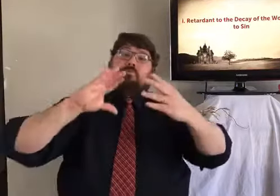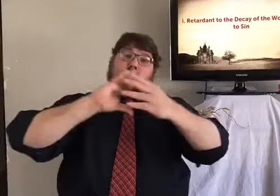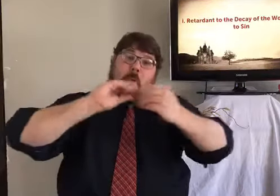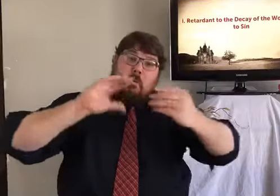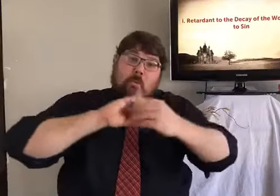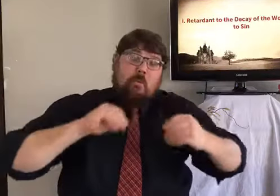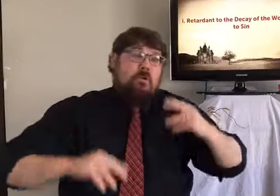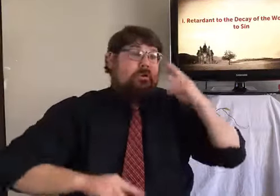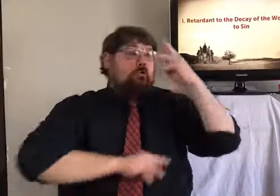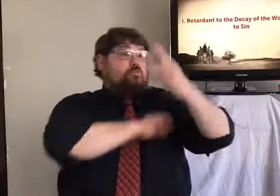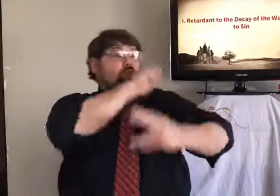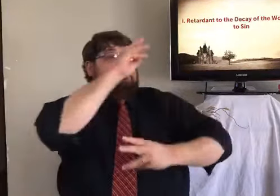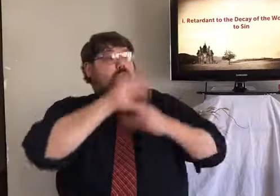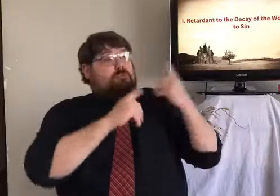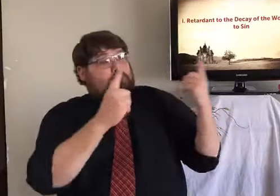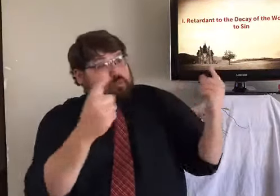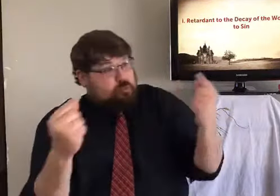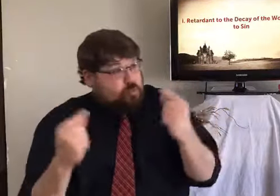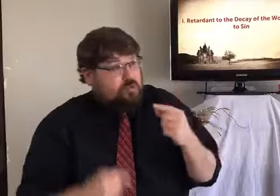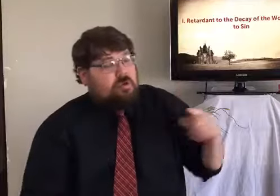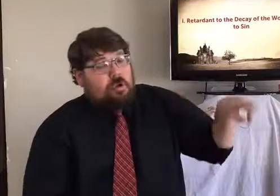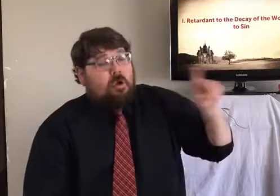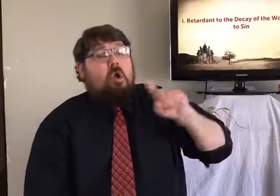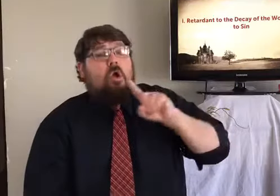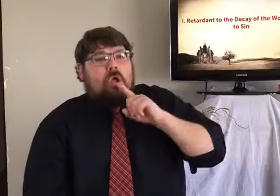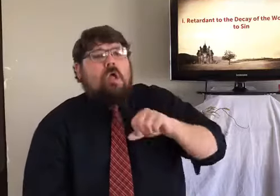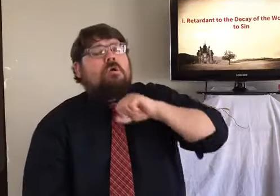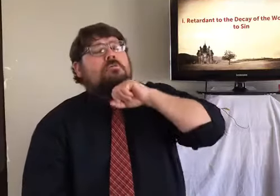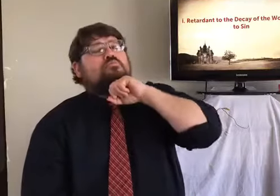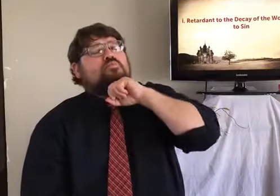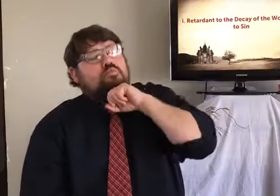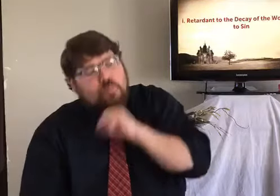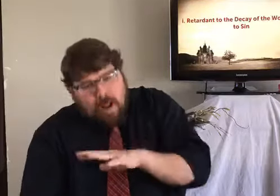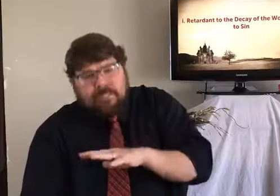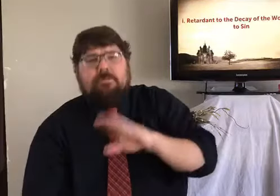world's view. What the world says, what the world says,